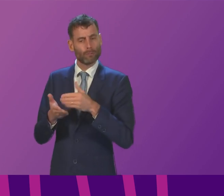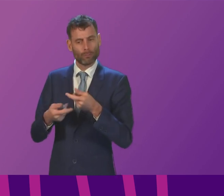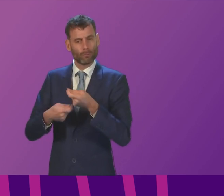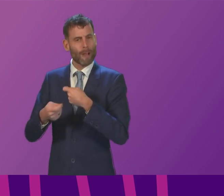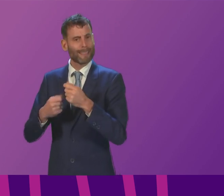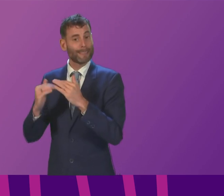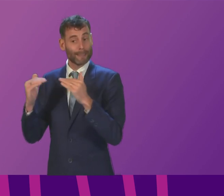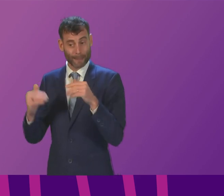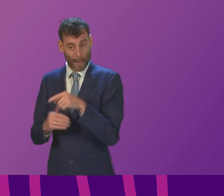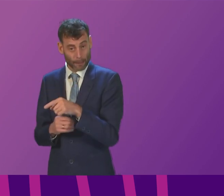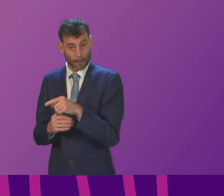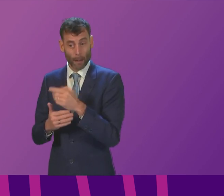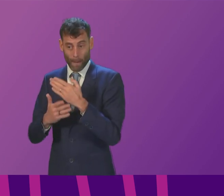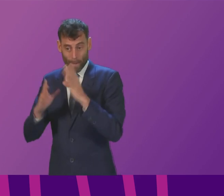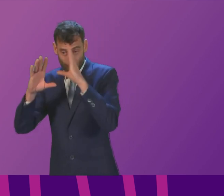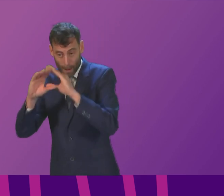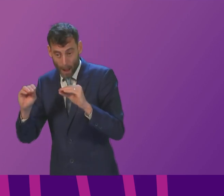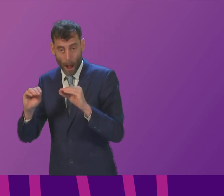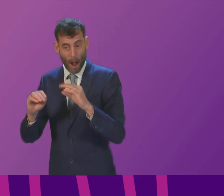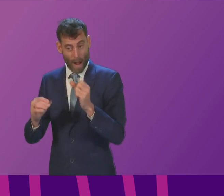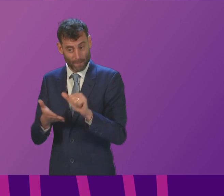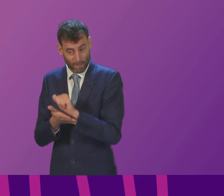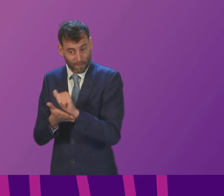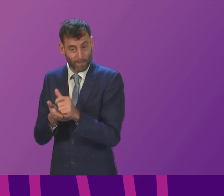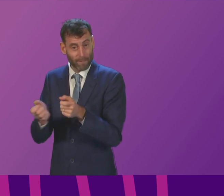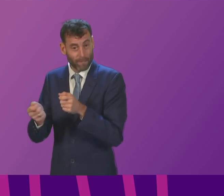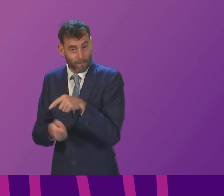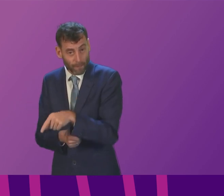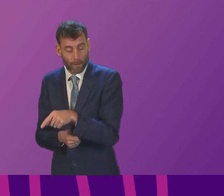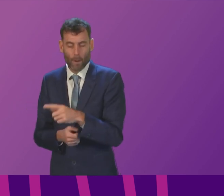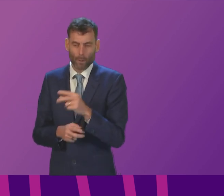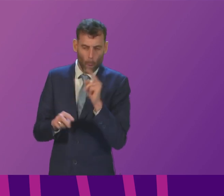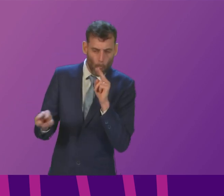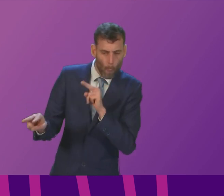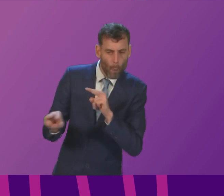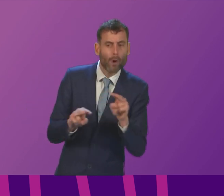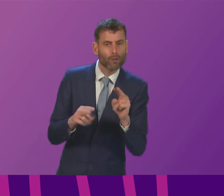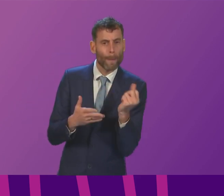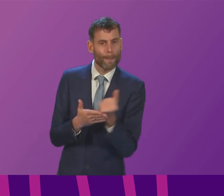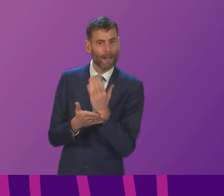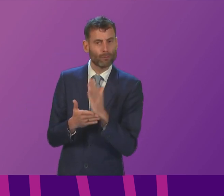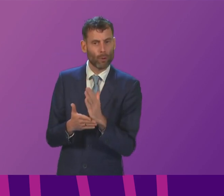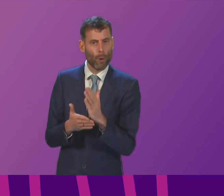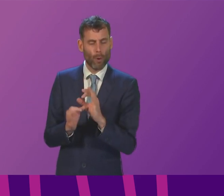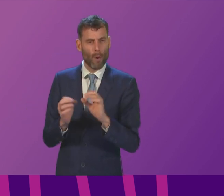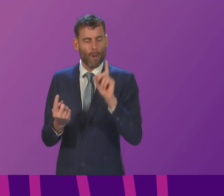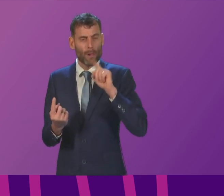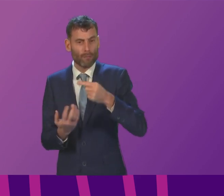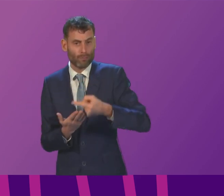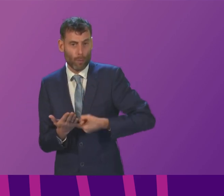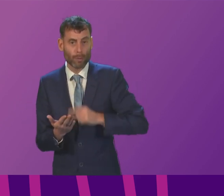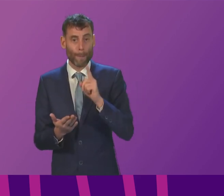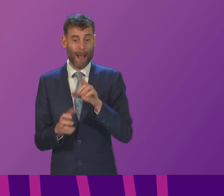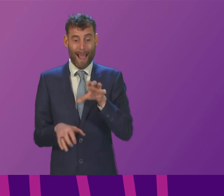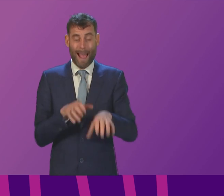partners in relation to the restrictions and monitoring the impact of them and in terms of animal welfare we will also take